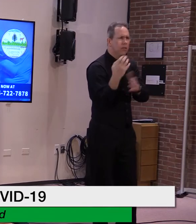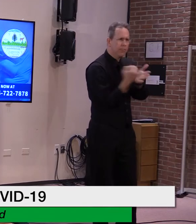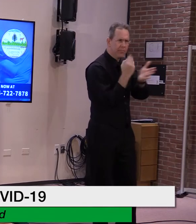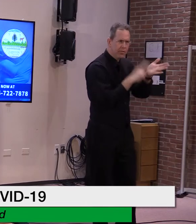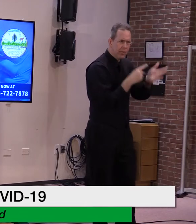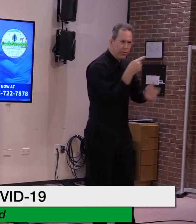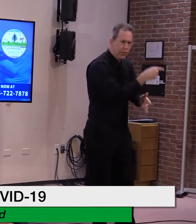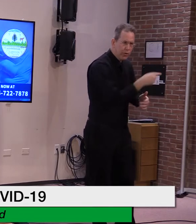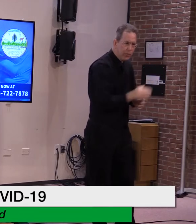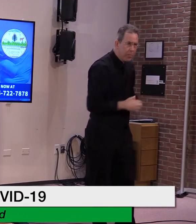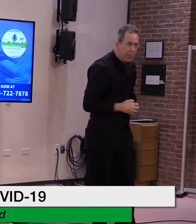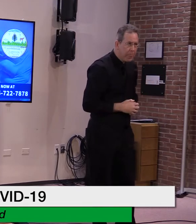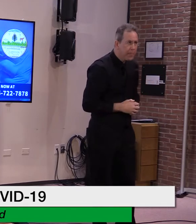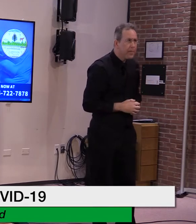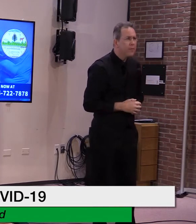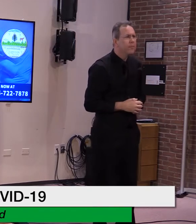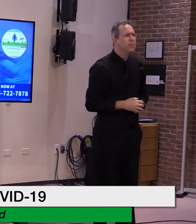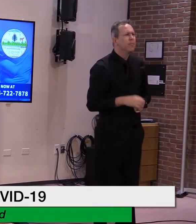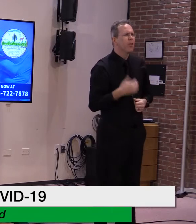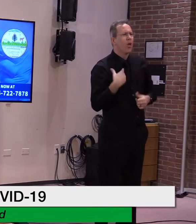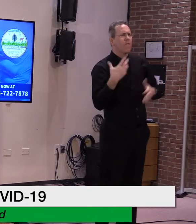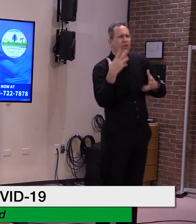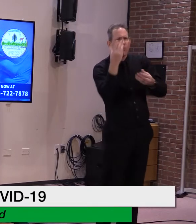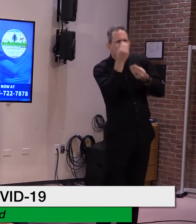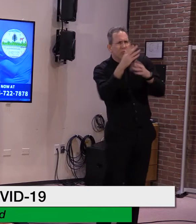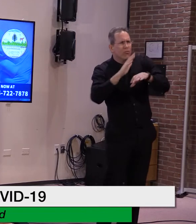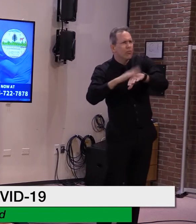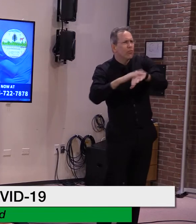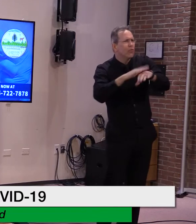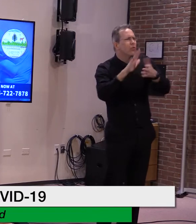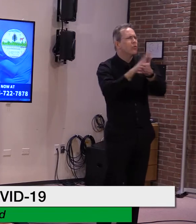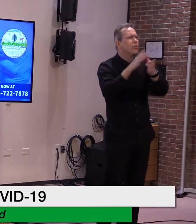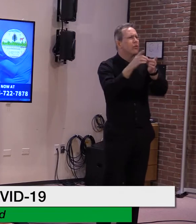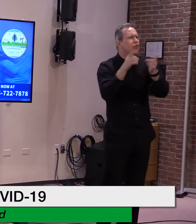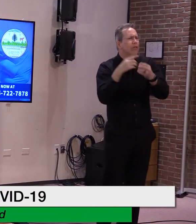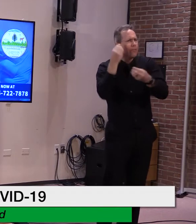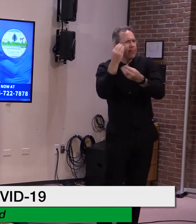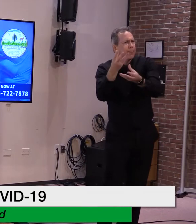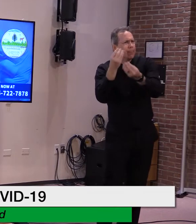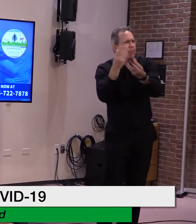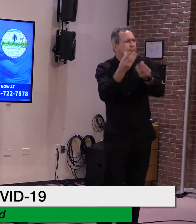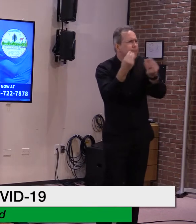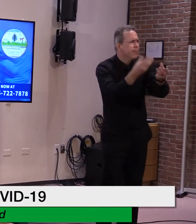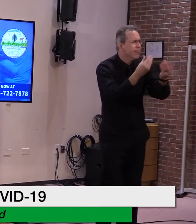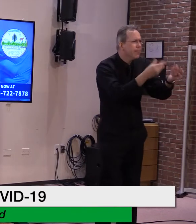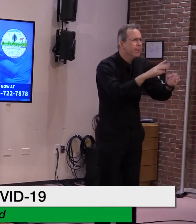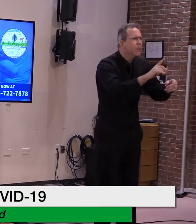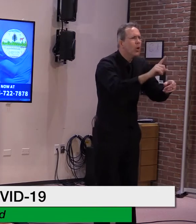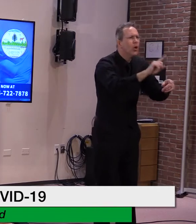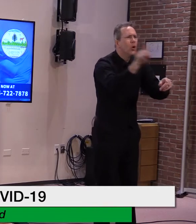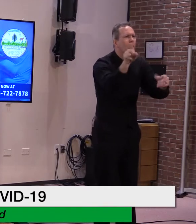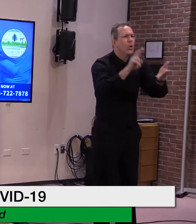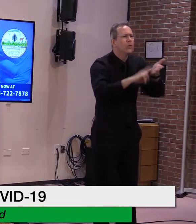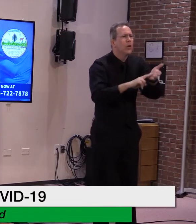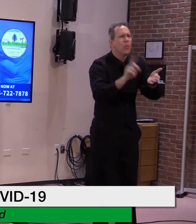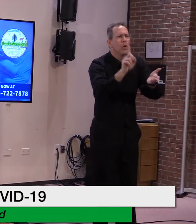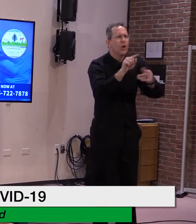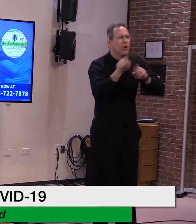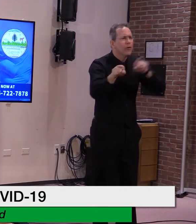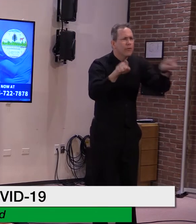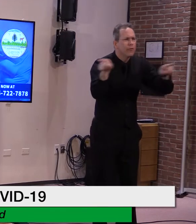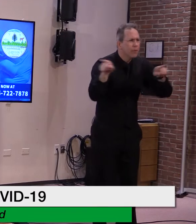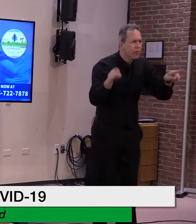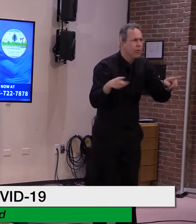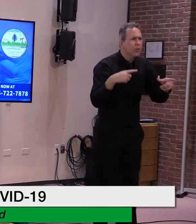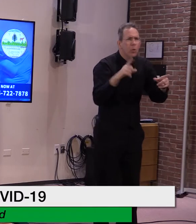instructions on how to register, these groups can make an appointment through the state system with an educator's vaccination